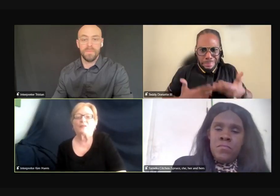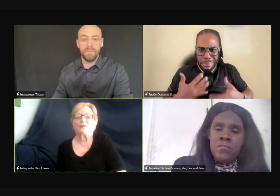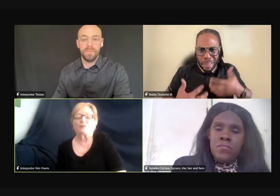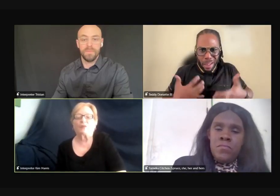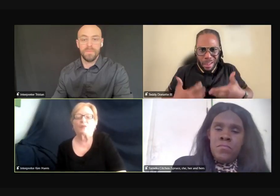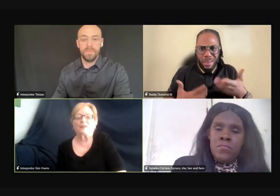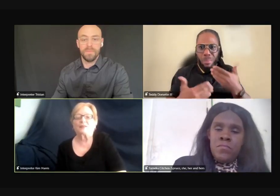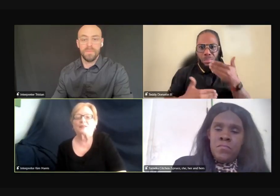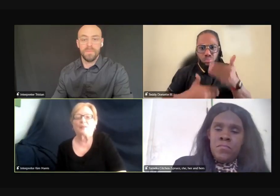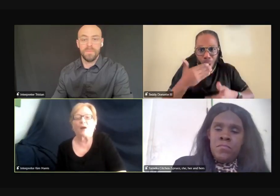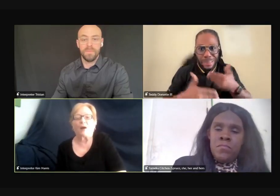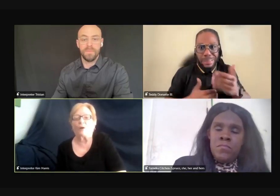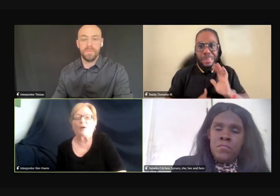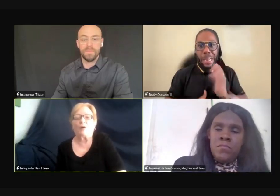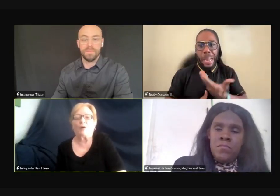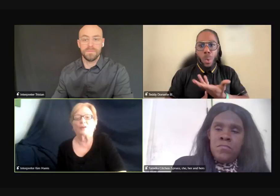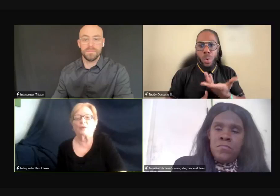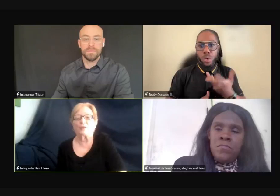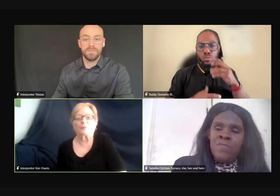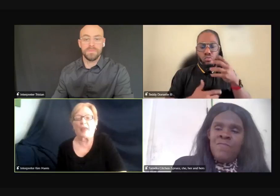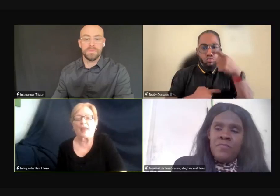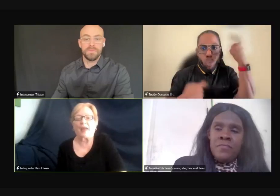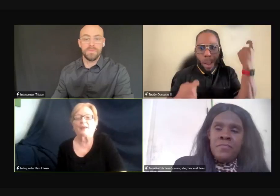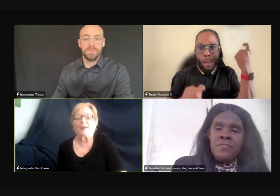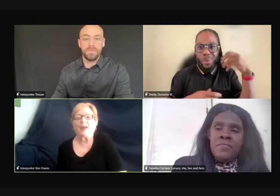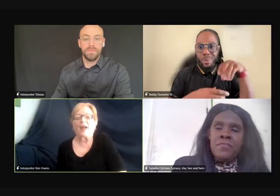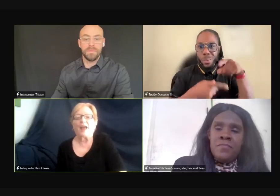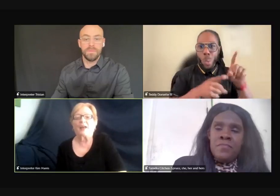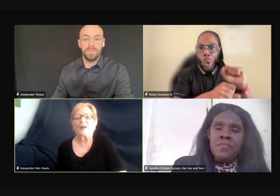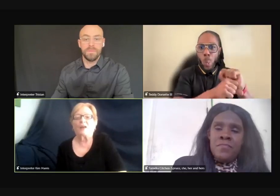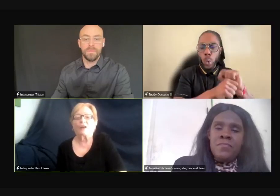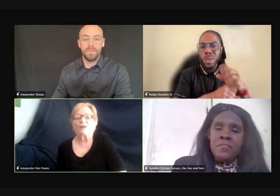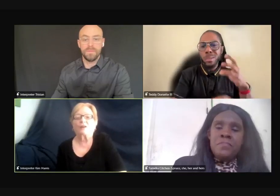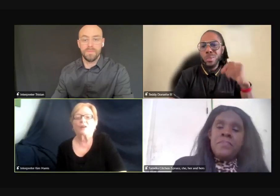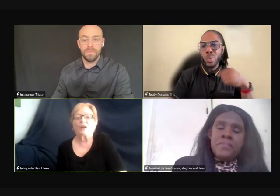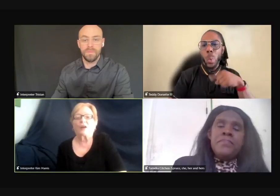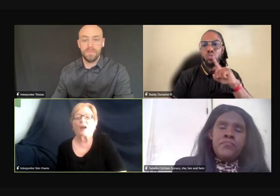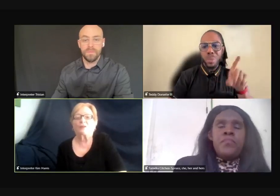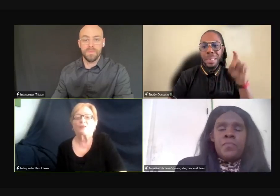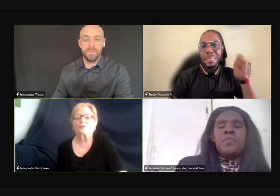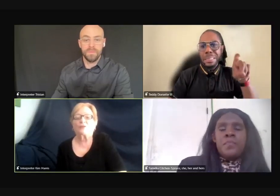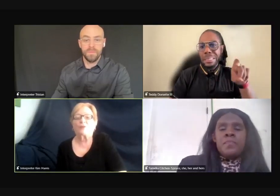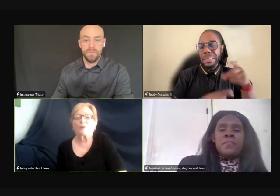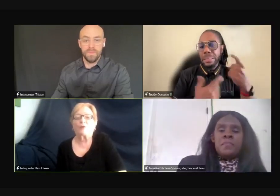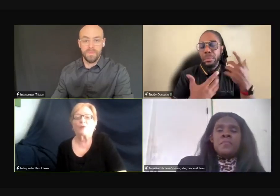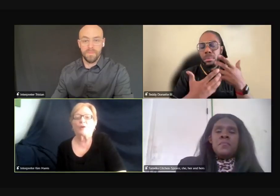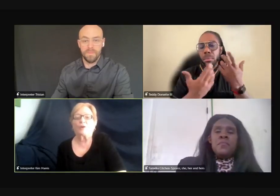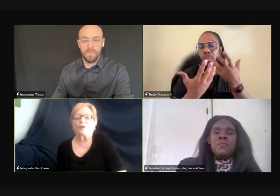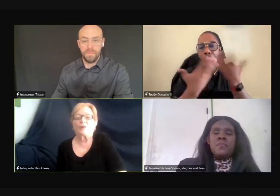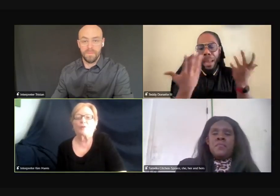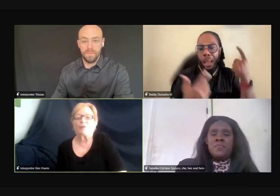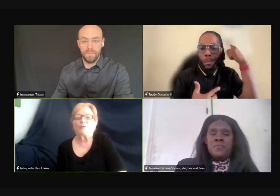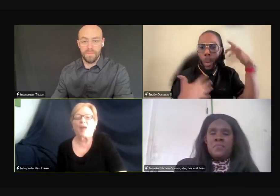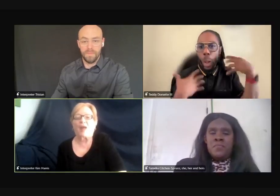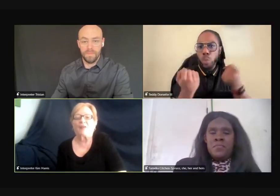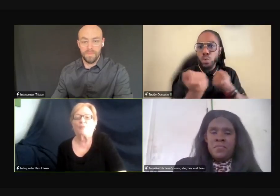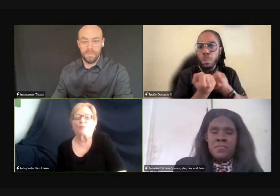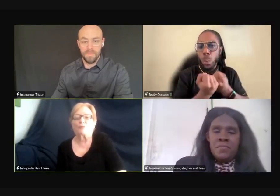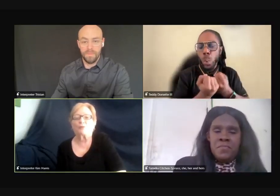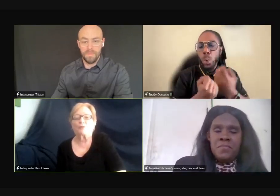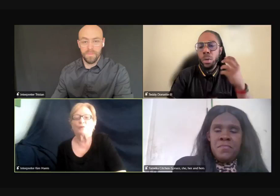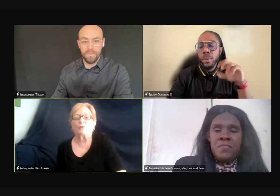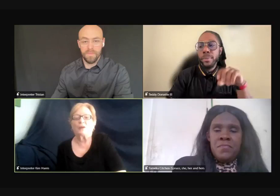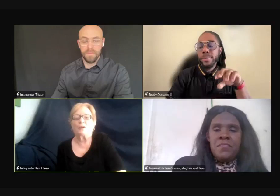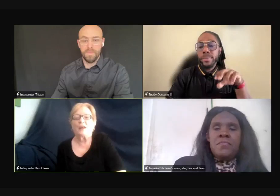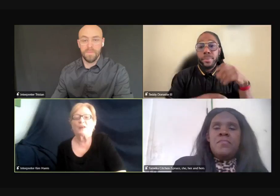and we're trying to just keep on going, you know, the best we can and our, uh, trauma, you know, that we've had to